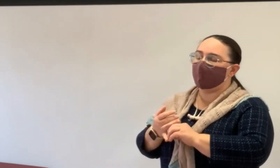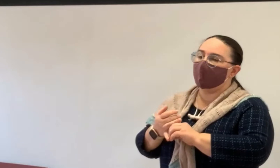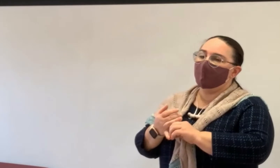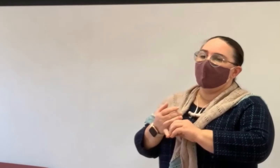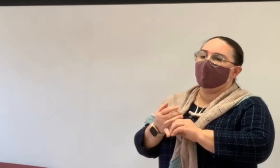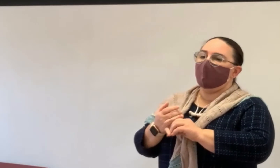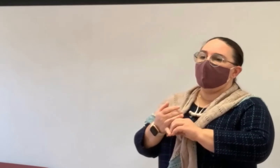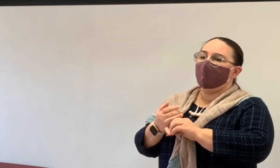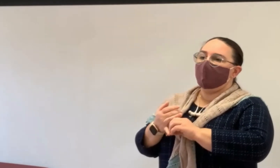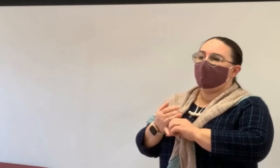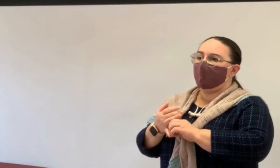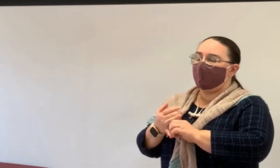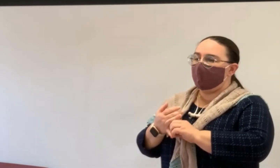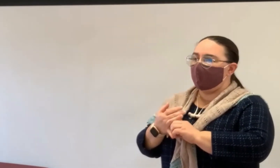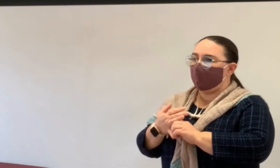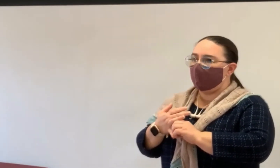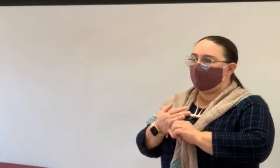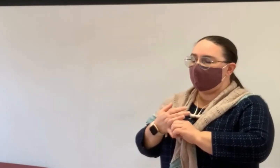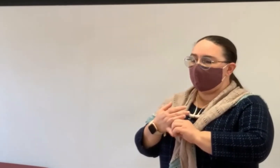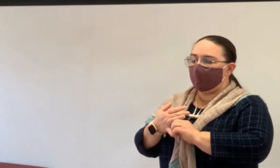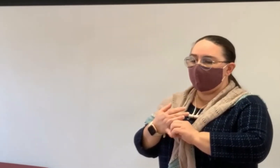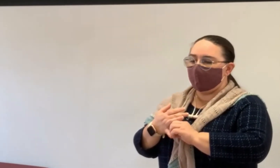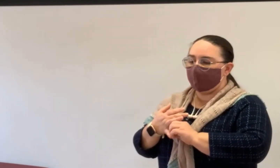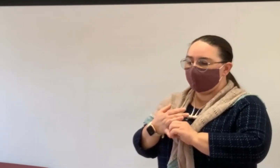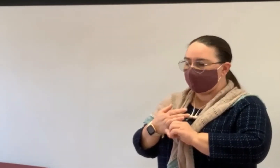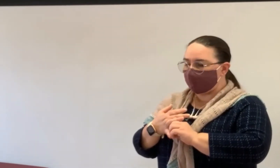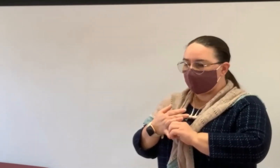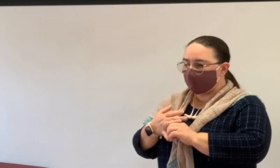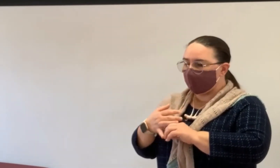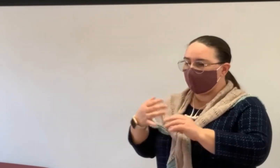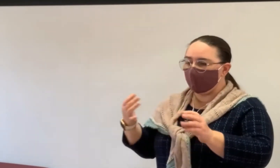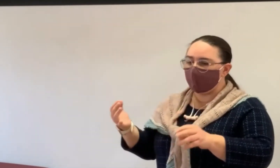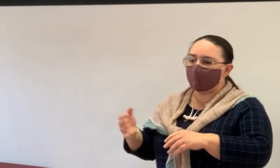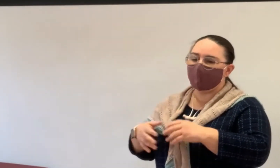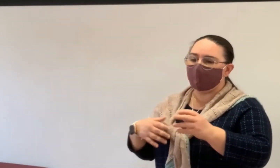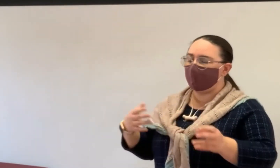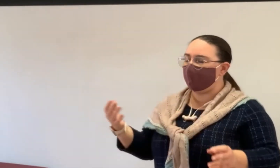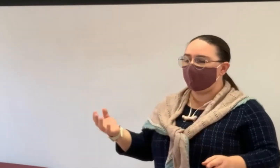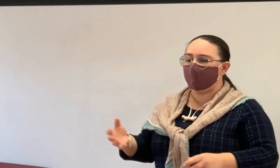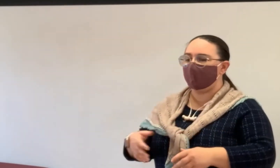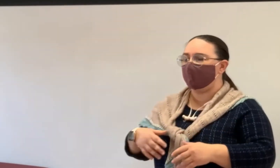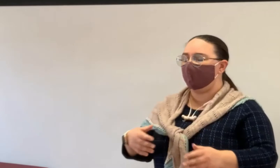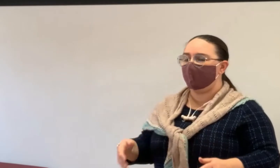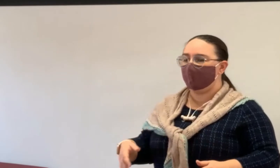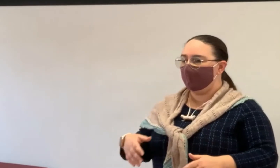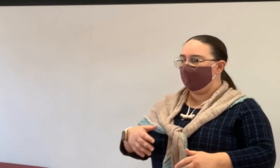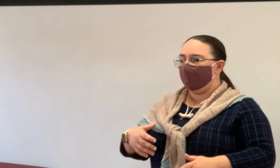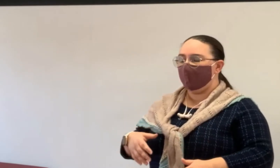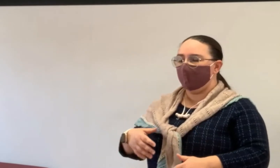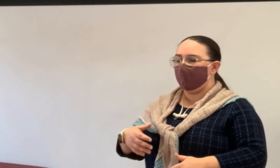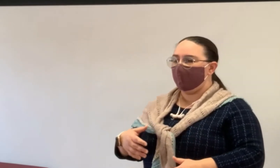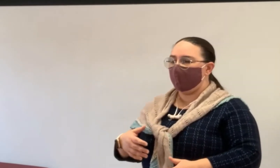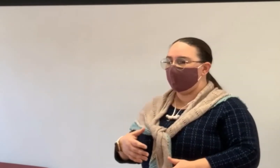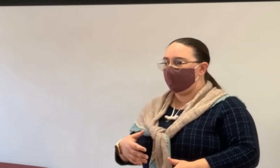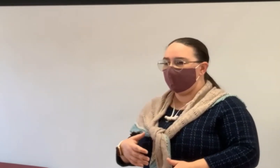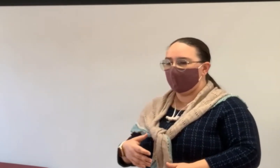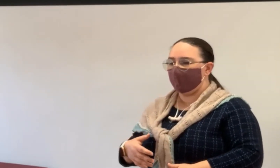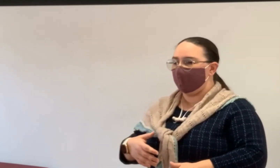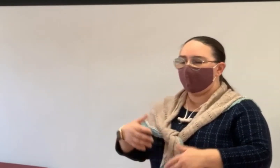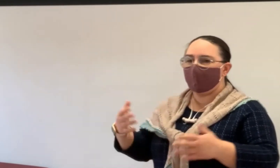space and the, you know, systems in the house. Is it all, you know,